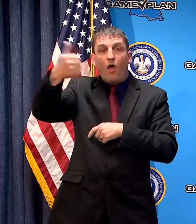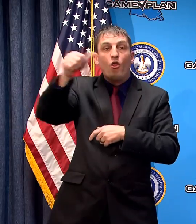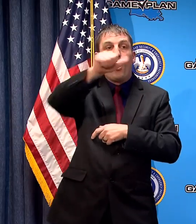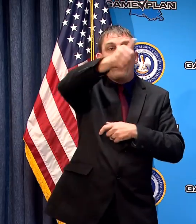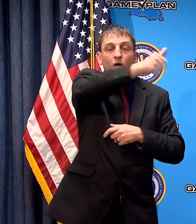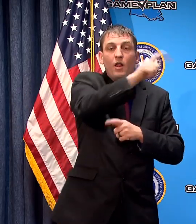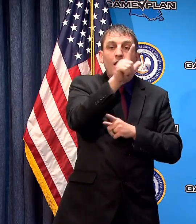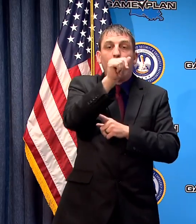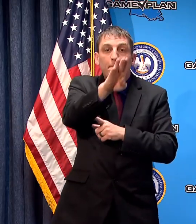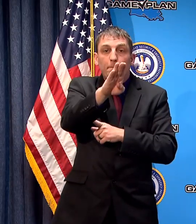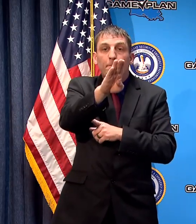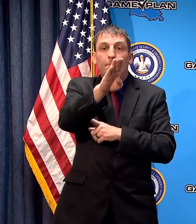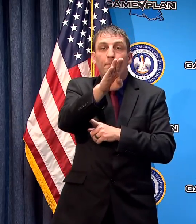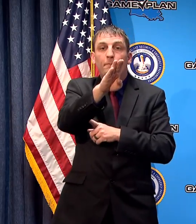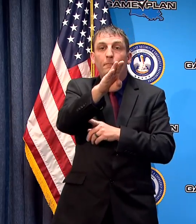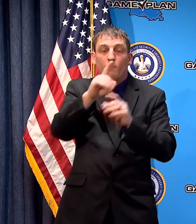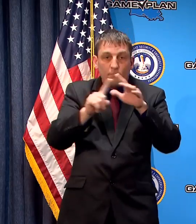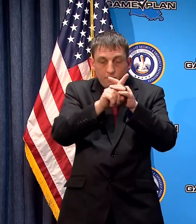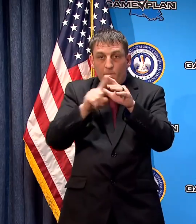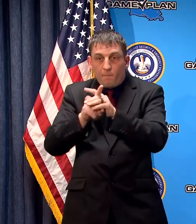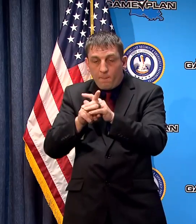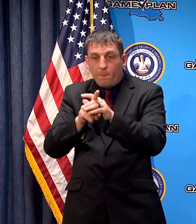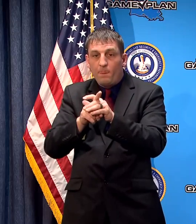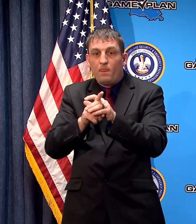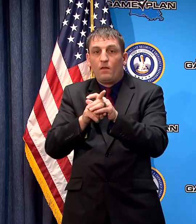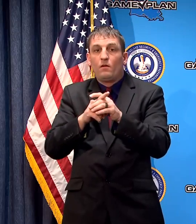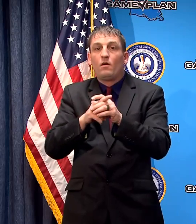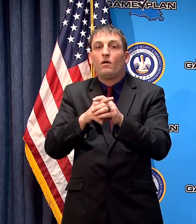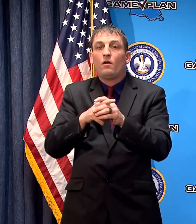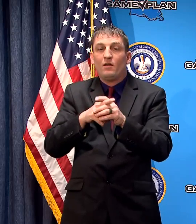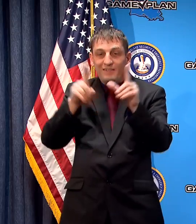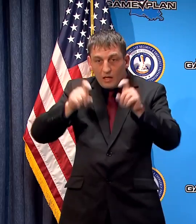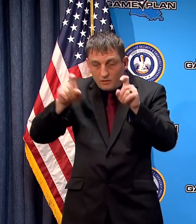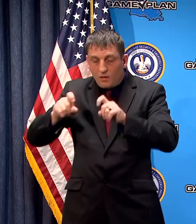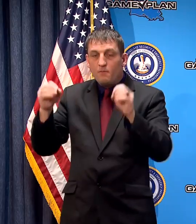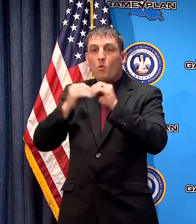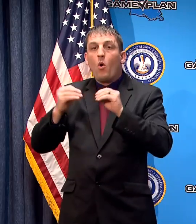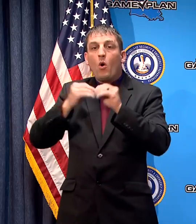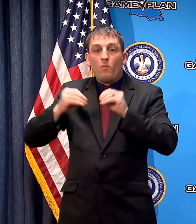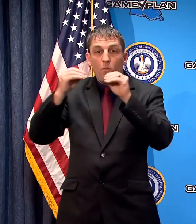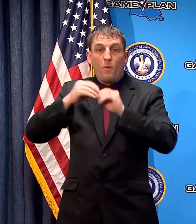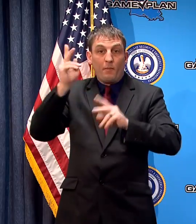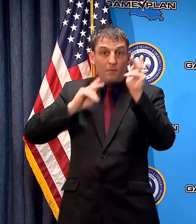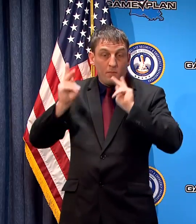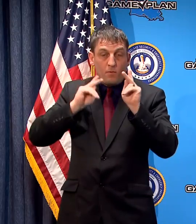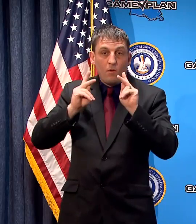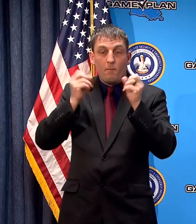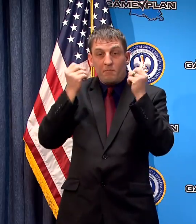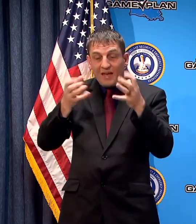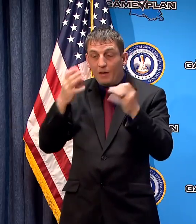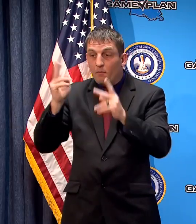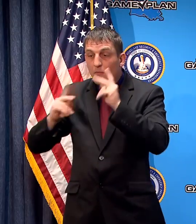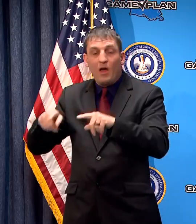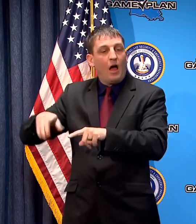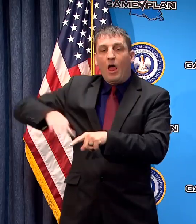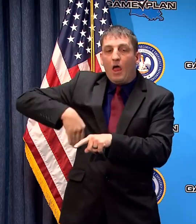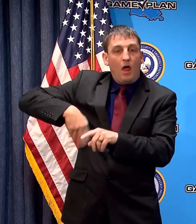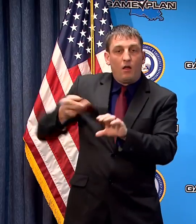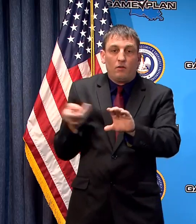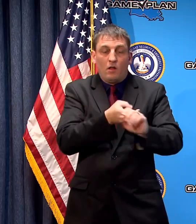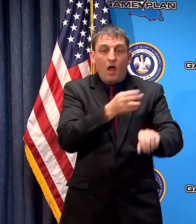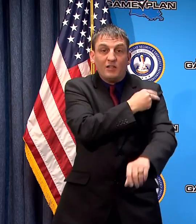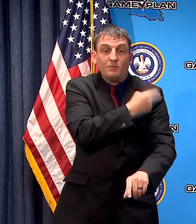labs come online with high throughput and we test a lot more individuals many of whom are not in the hospital